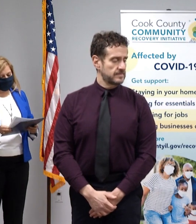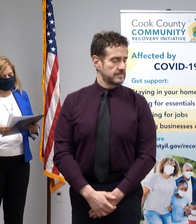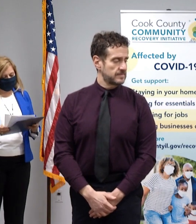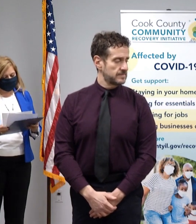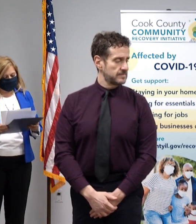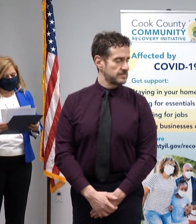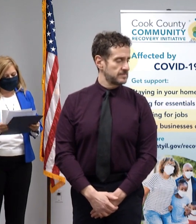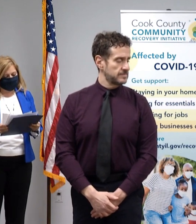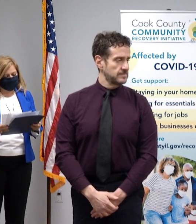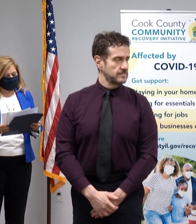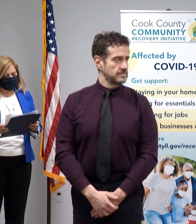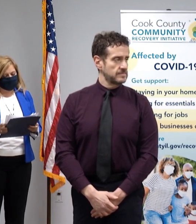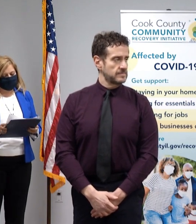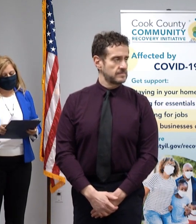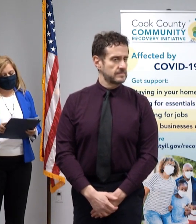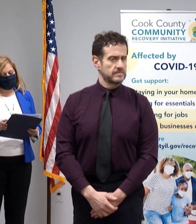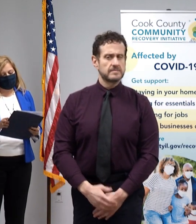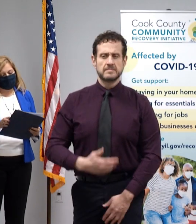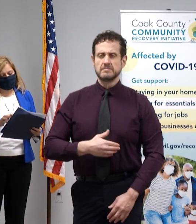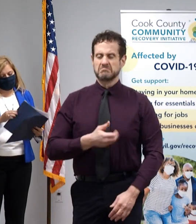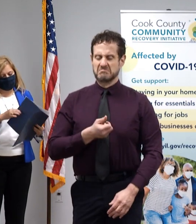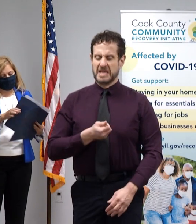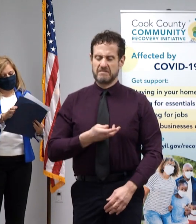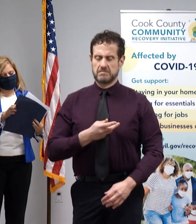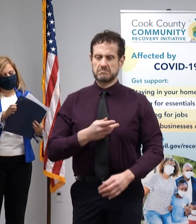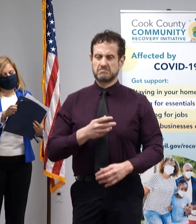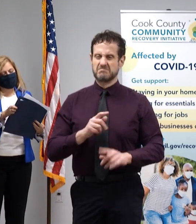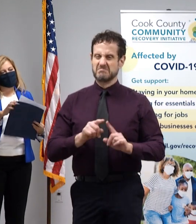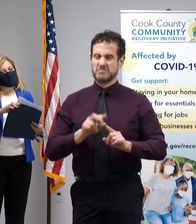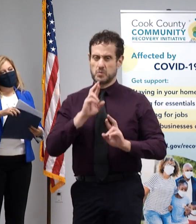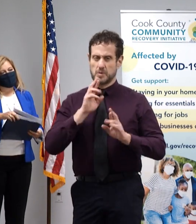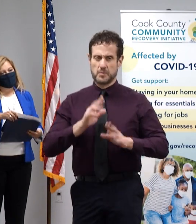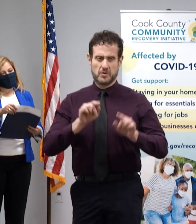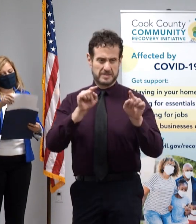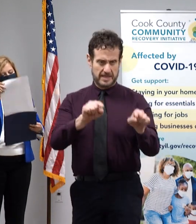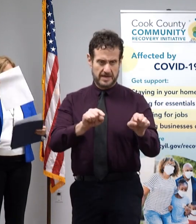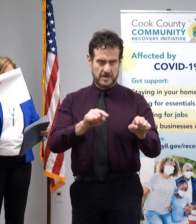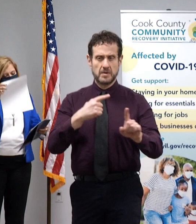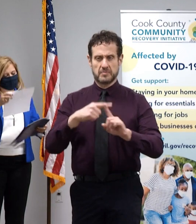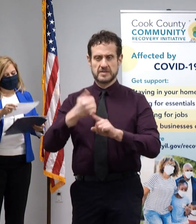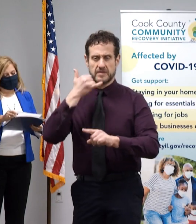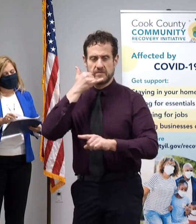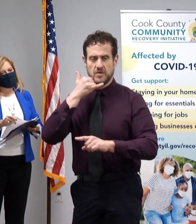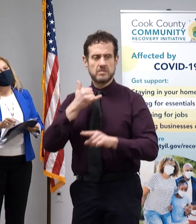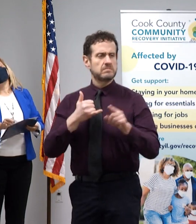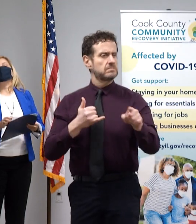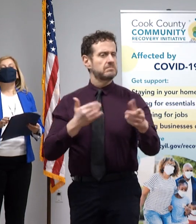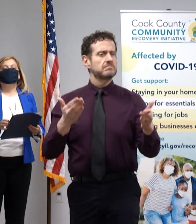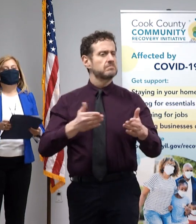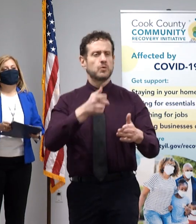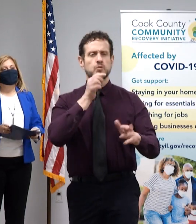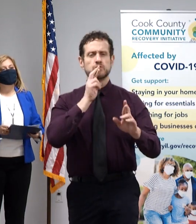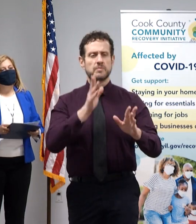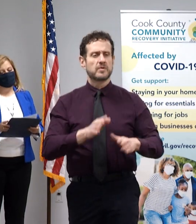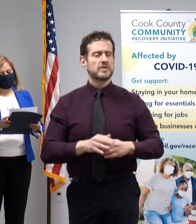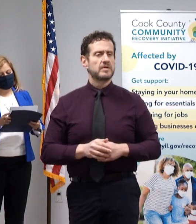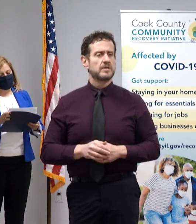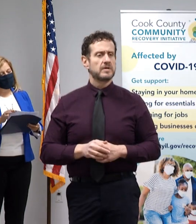All right, so I know we have a couple of reporters in the room today as well as on the line. Let's start with the ones in the room. Yeah,